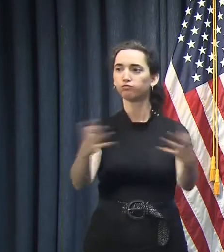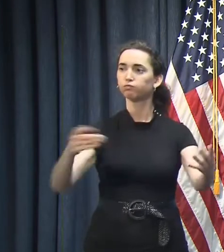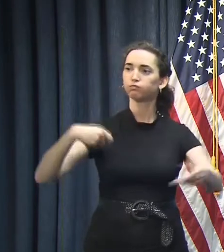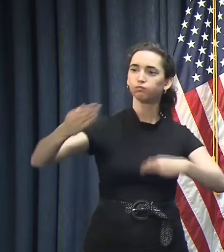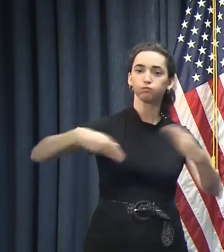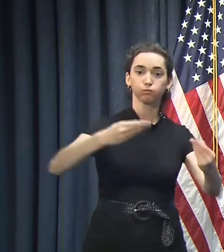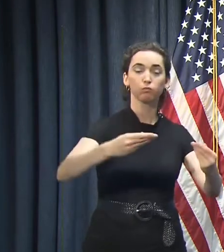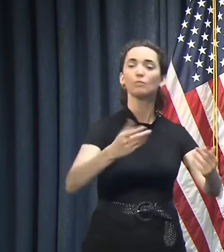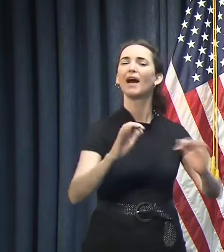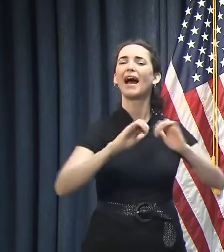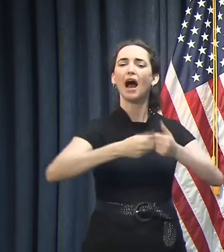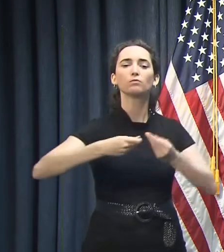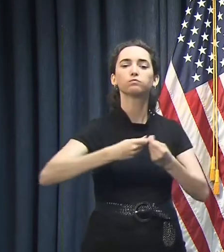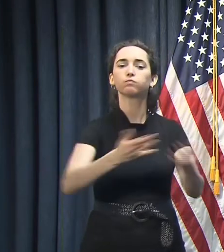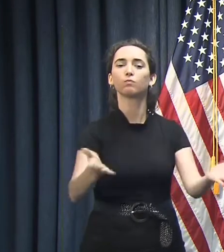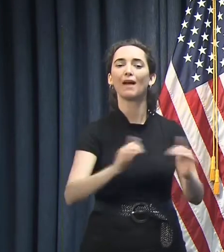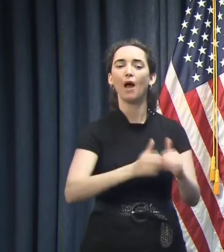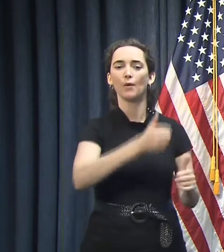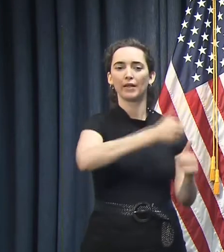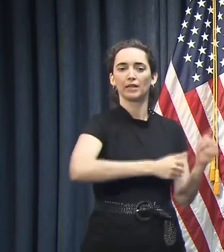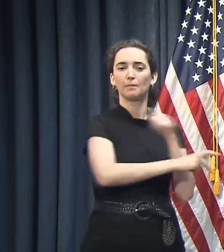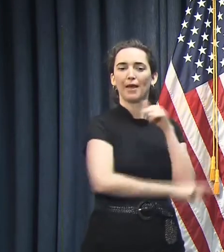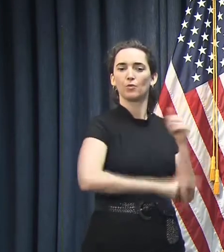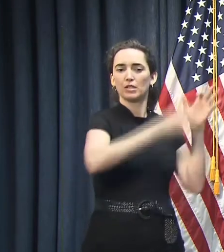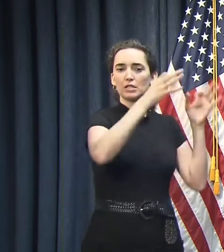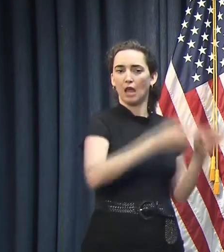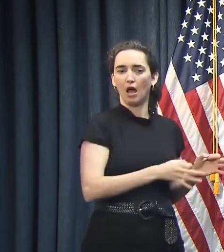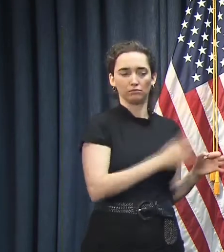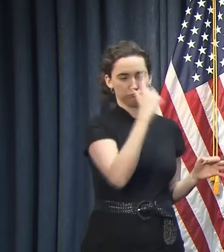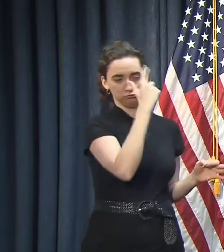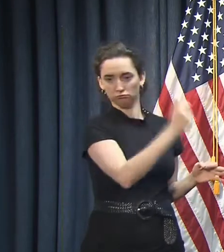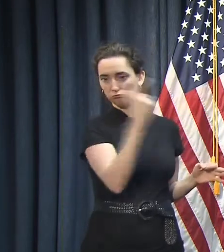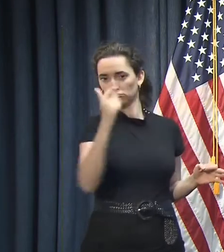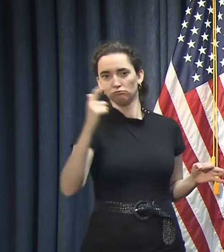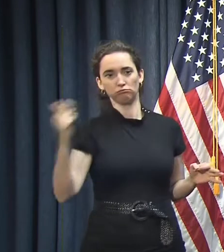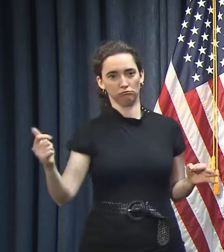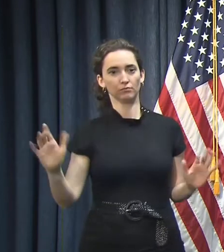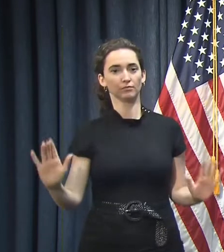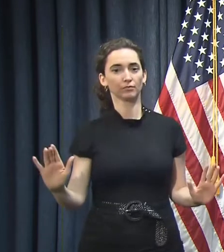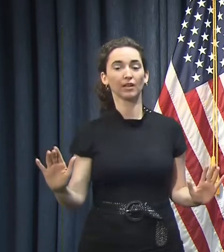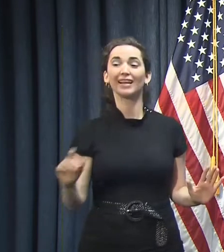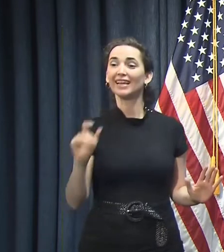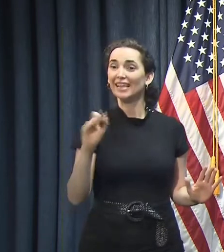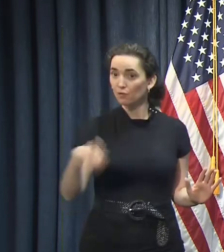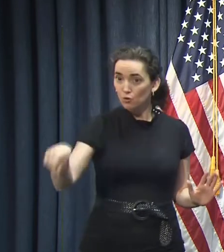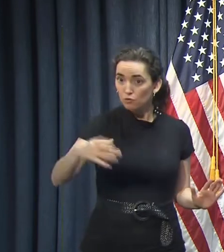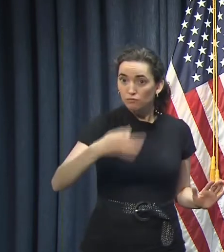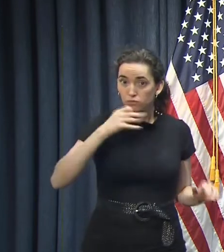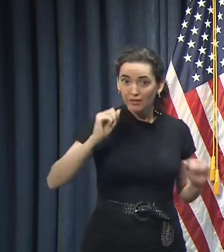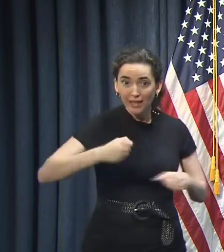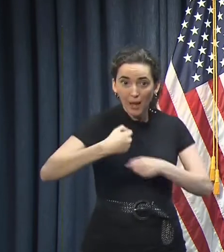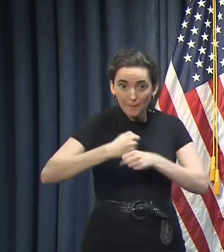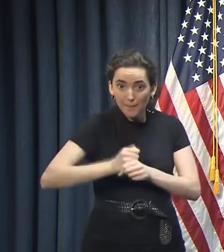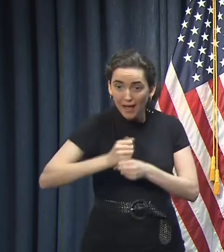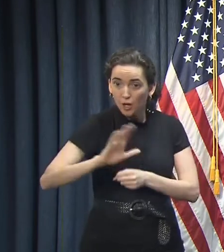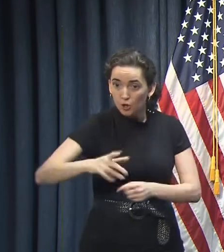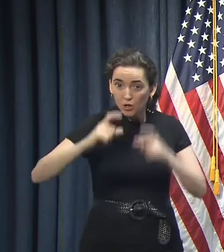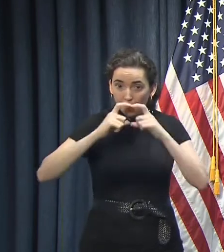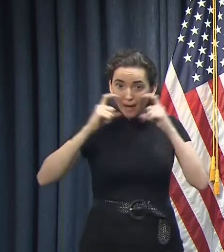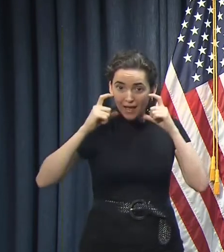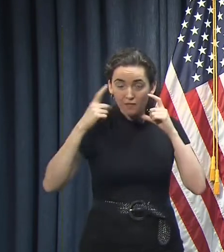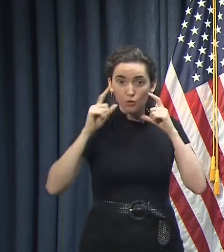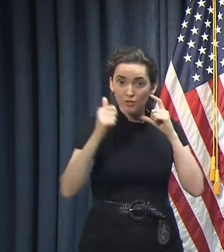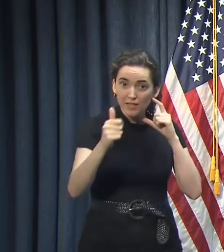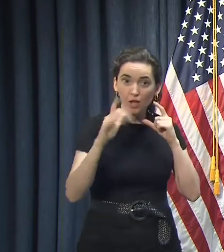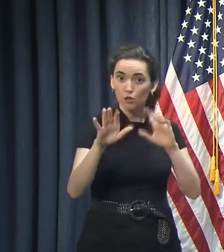to decide for itself how to distribute its masks. And obviously, if you have the ability to make your own masks for you and